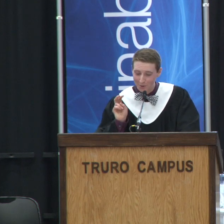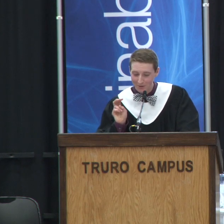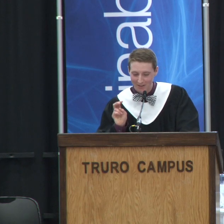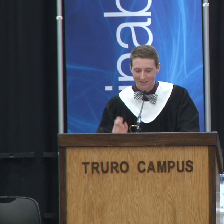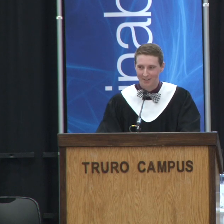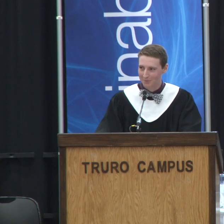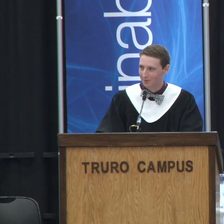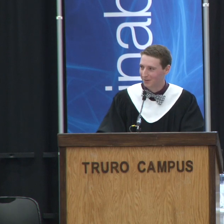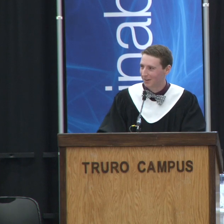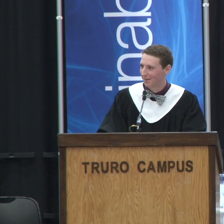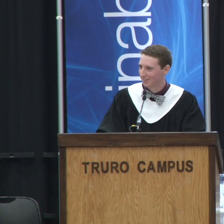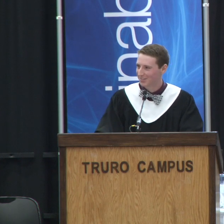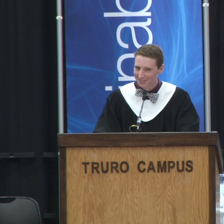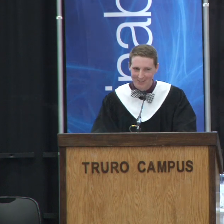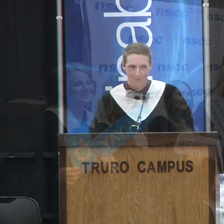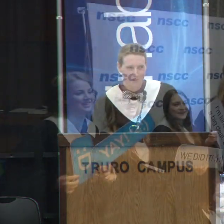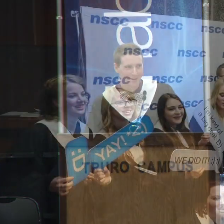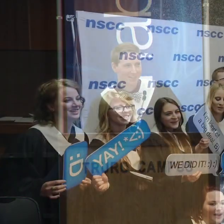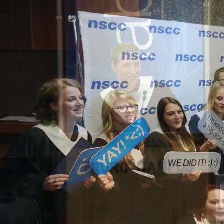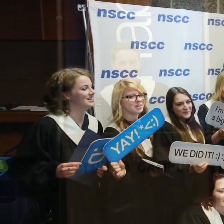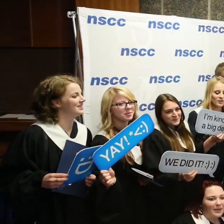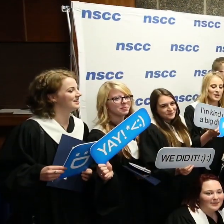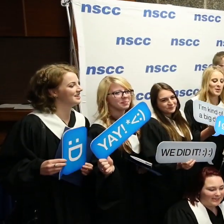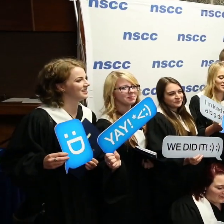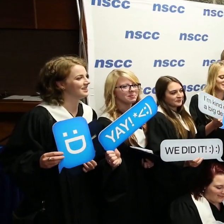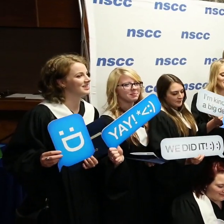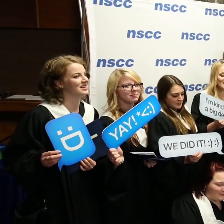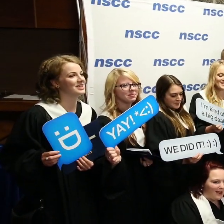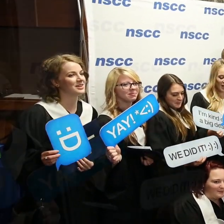community in community college. Am I right?